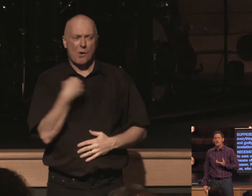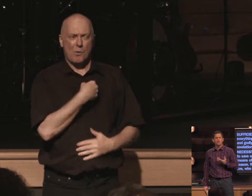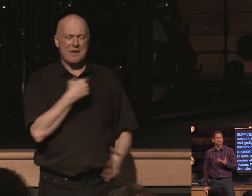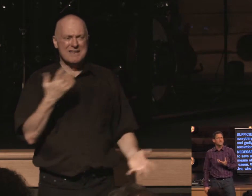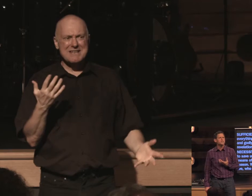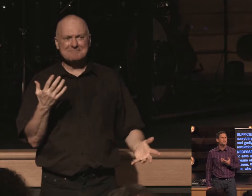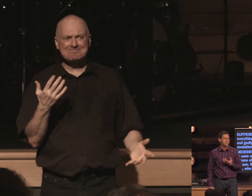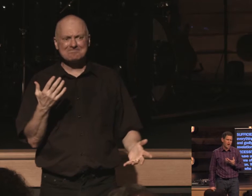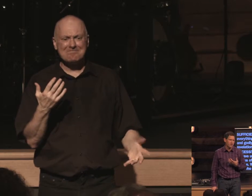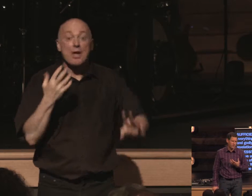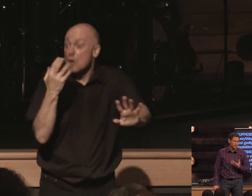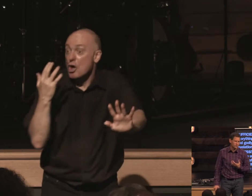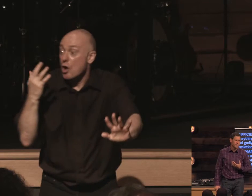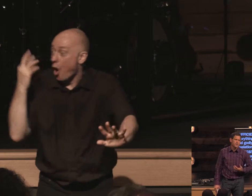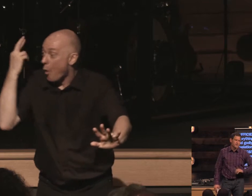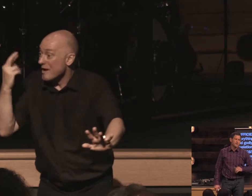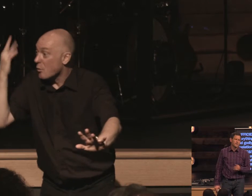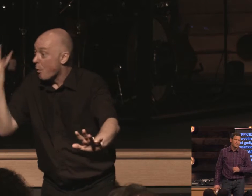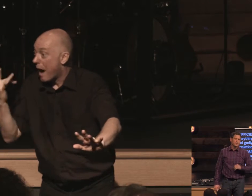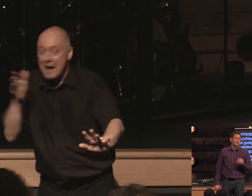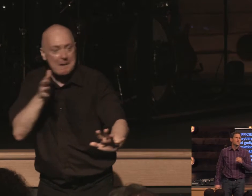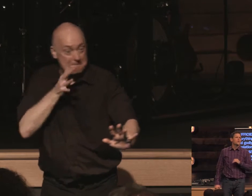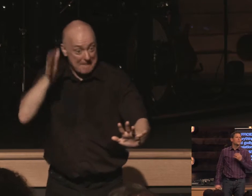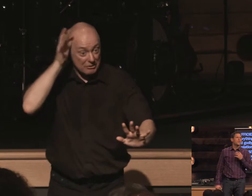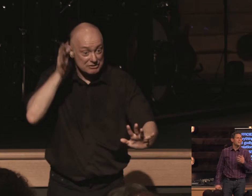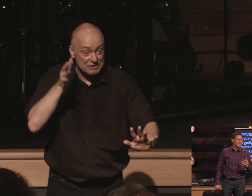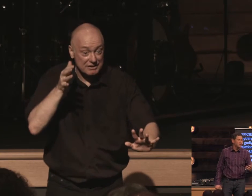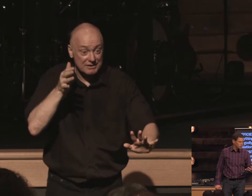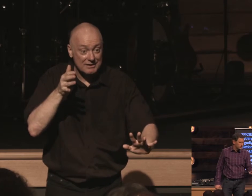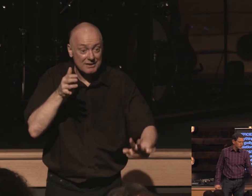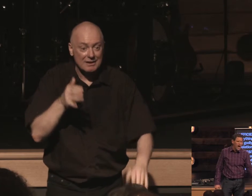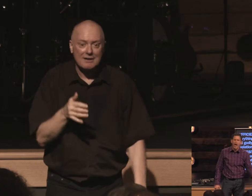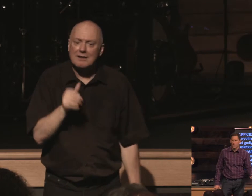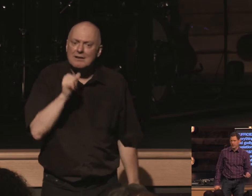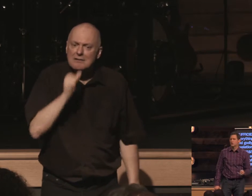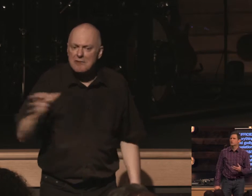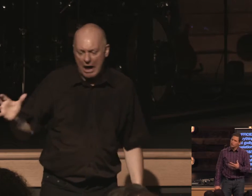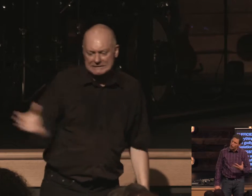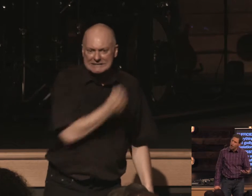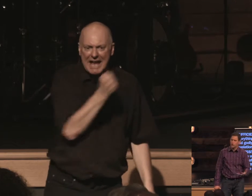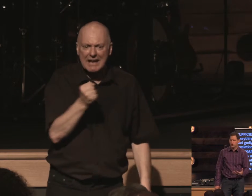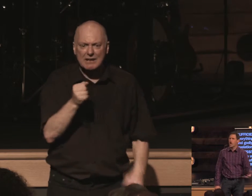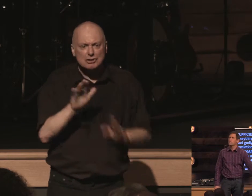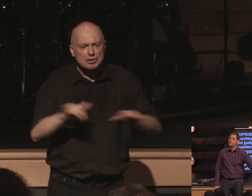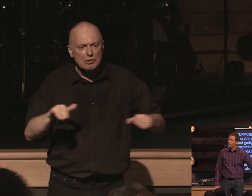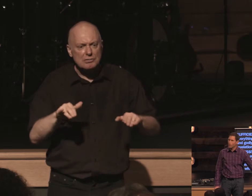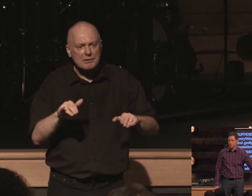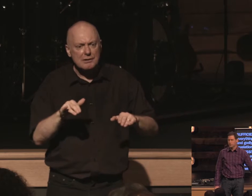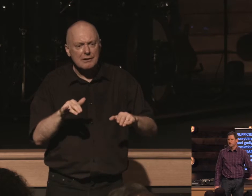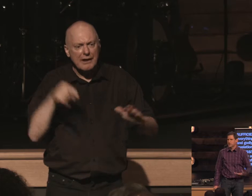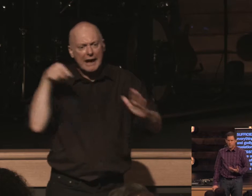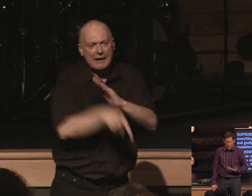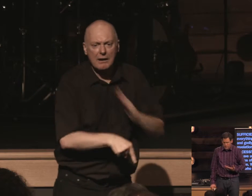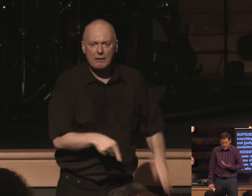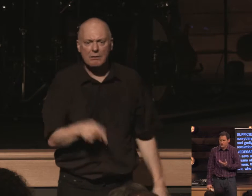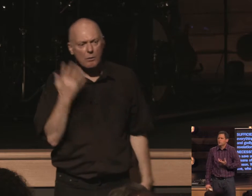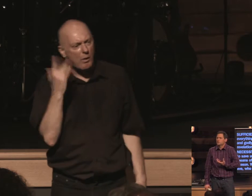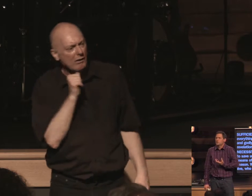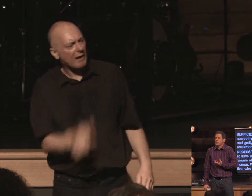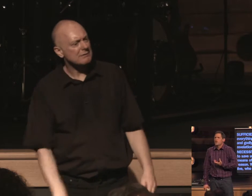there's a reason parents would not take their child and slaughter their child before them there's a sense there's a